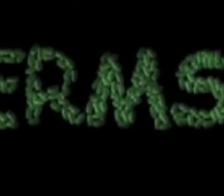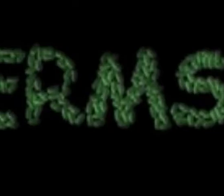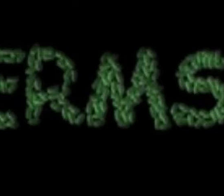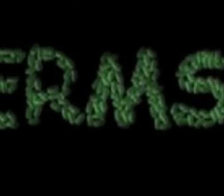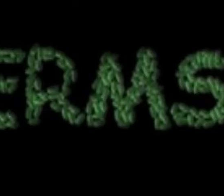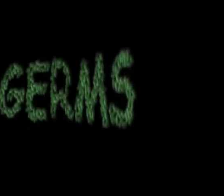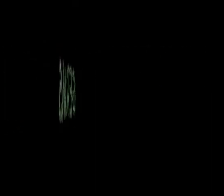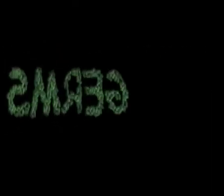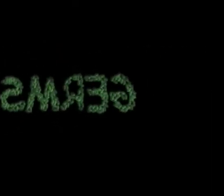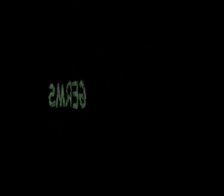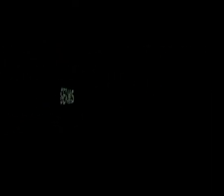We're